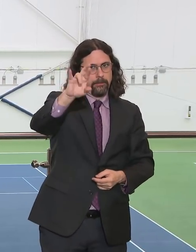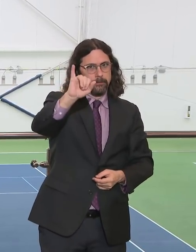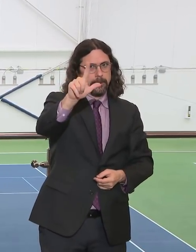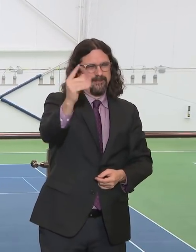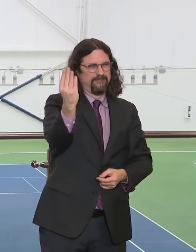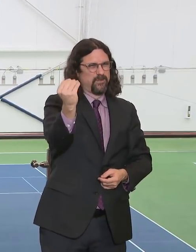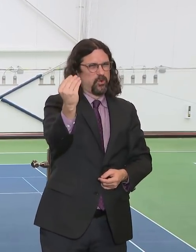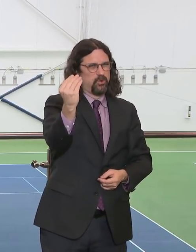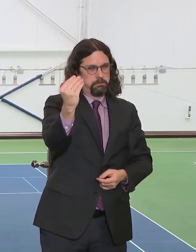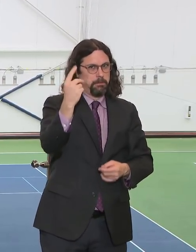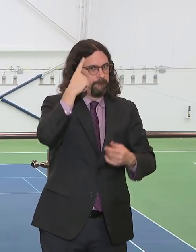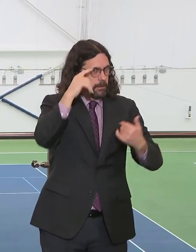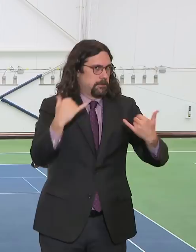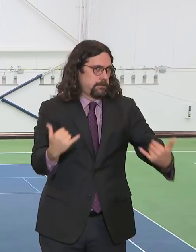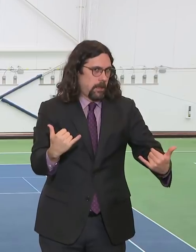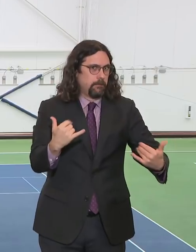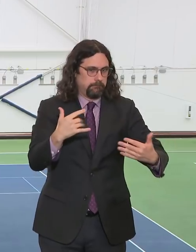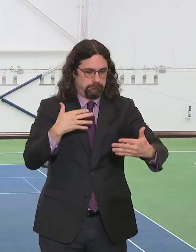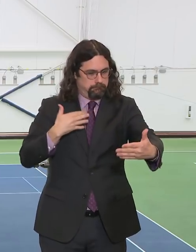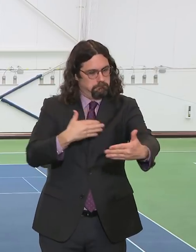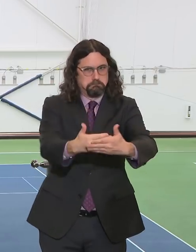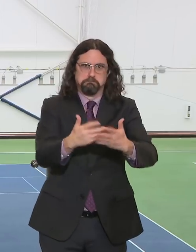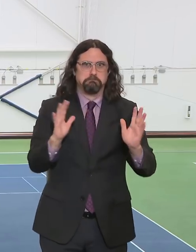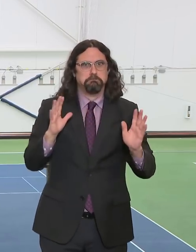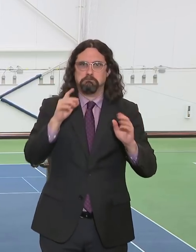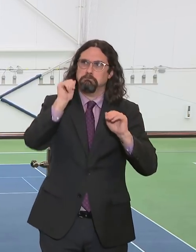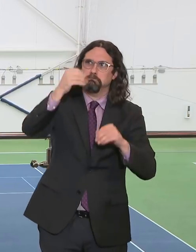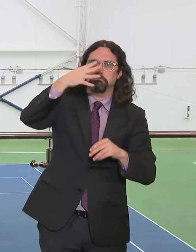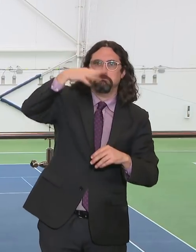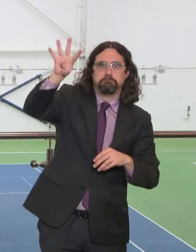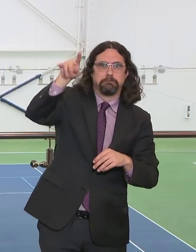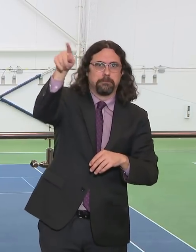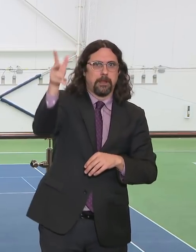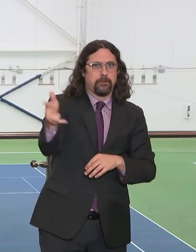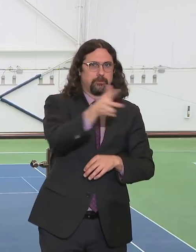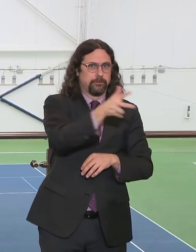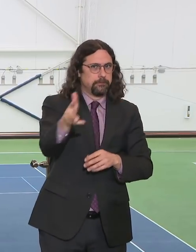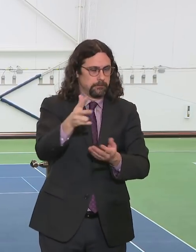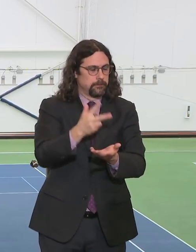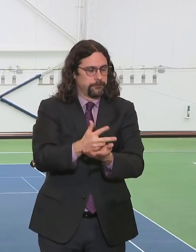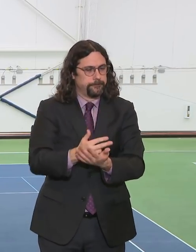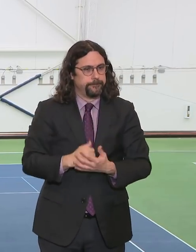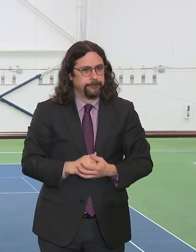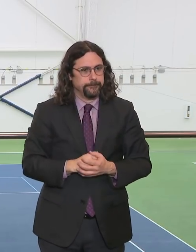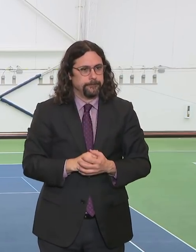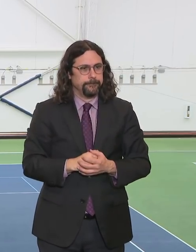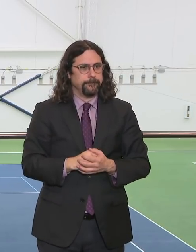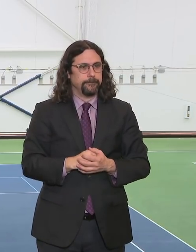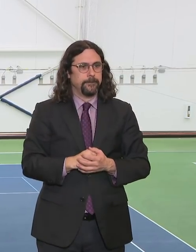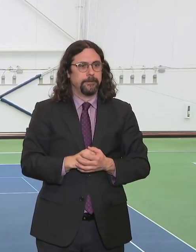to deal with it. And we'll be looking after the two weeks to see what's the right thing to do at that point.